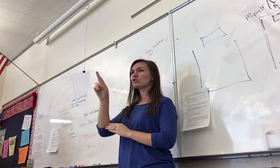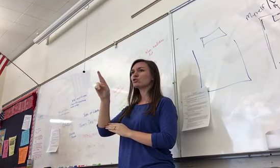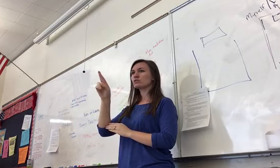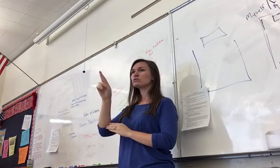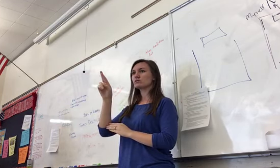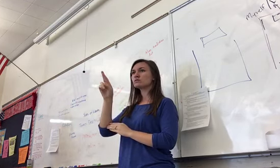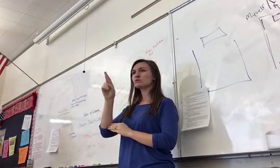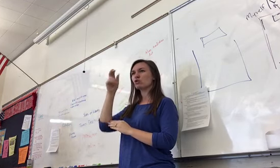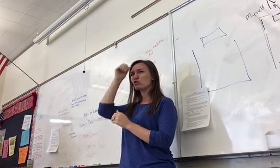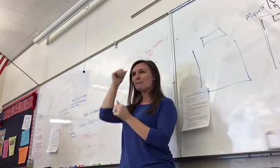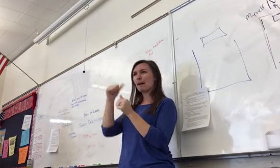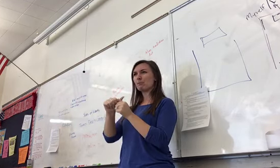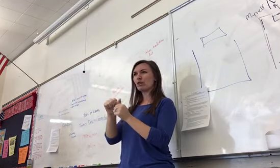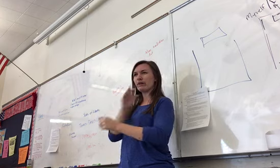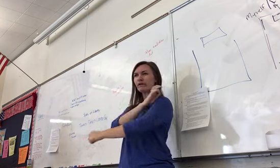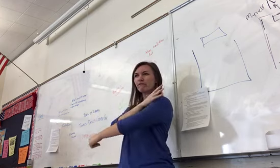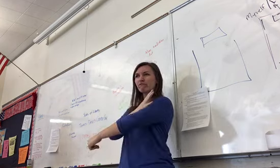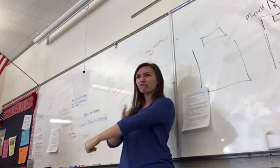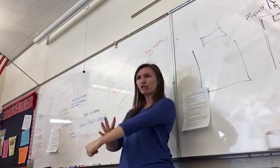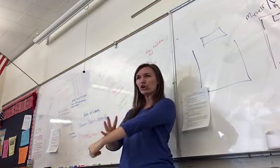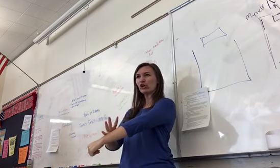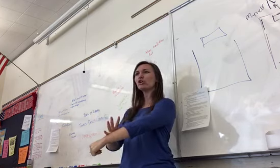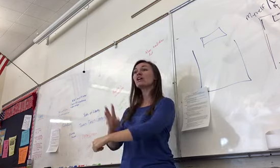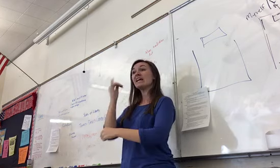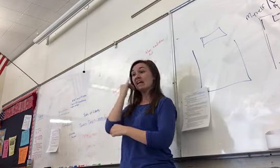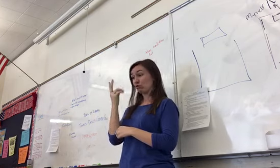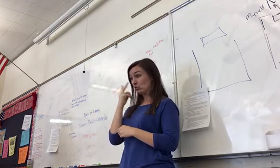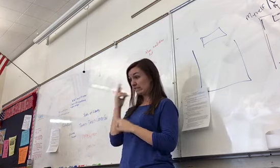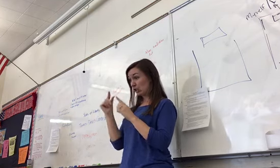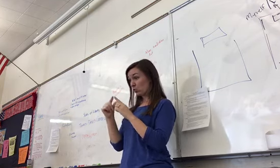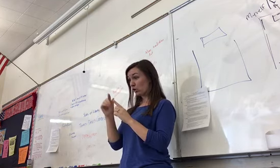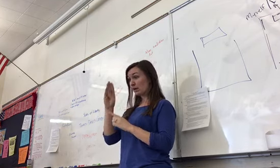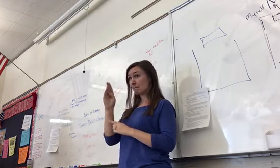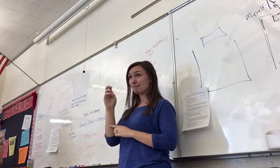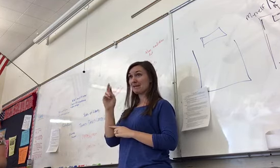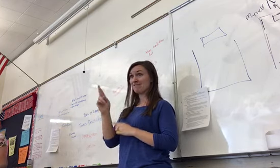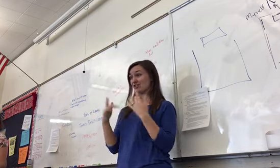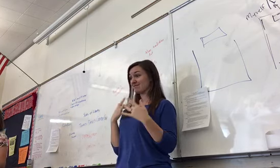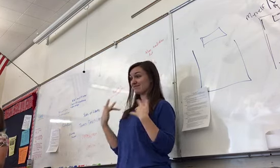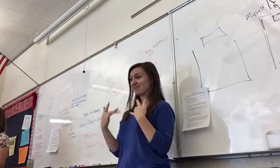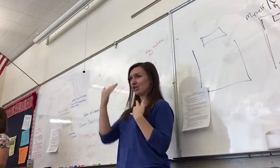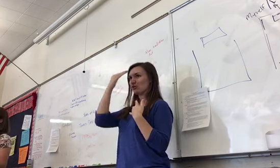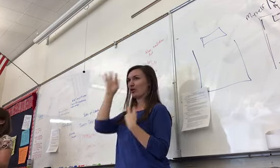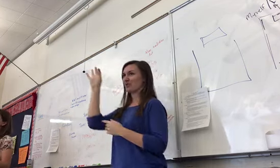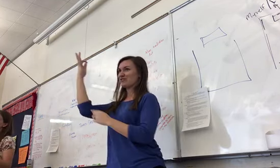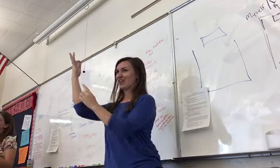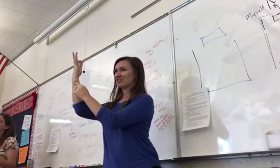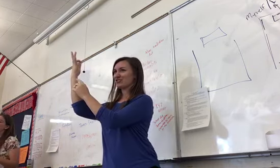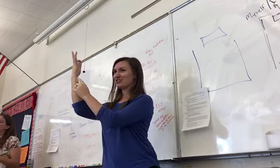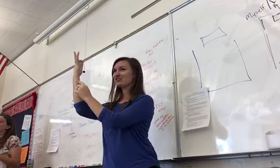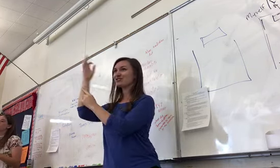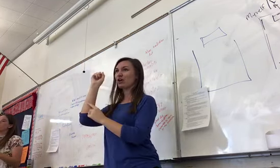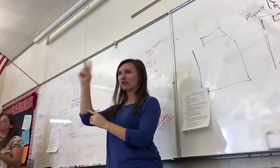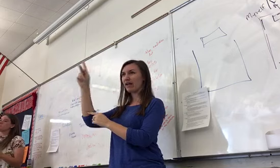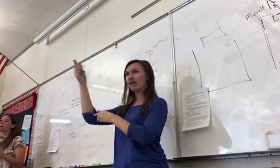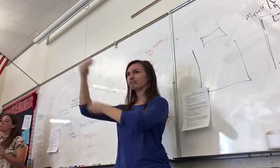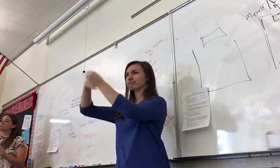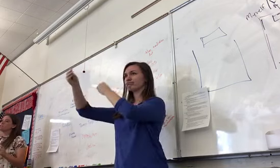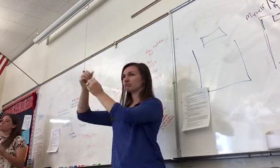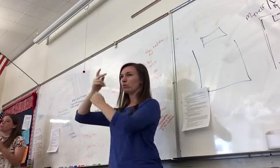You need to relate beaver. If you see the word beaver, get really excited because you know it's French. Okay? And then Spaniards, just